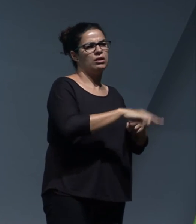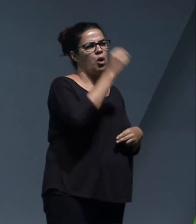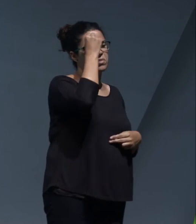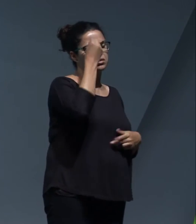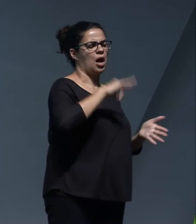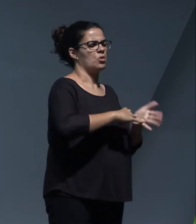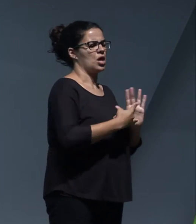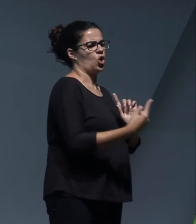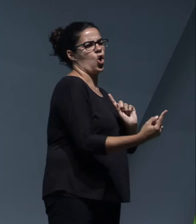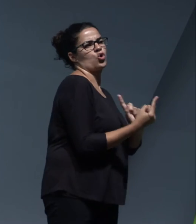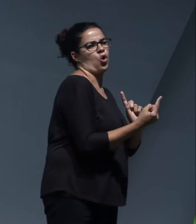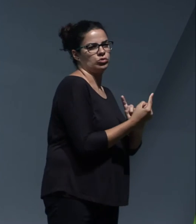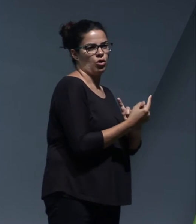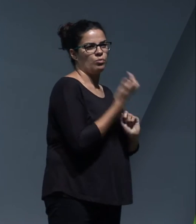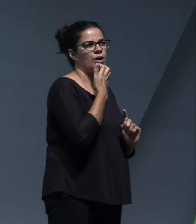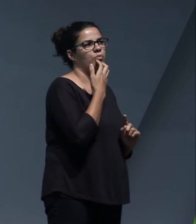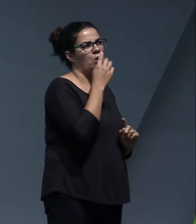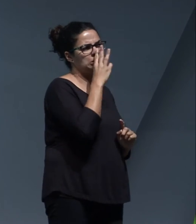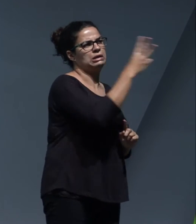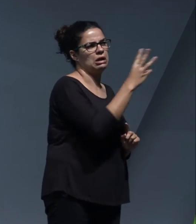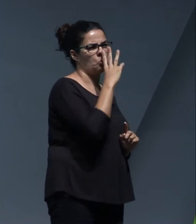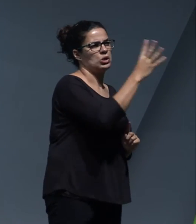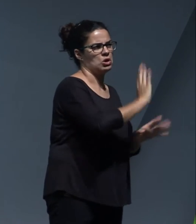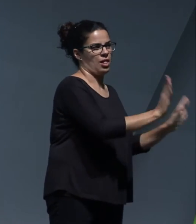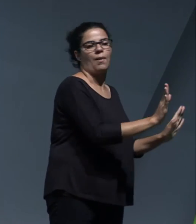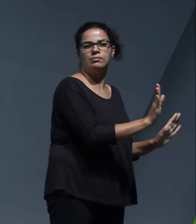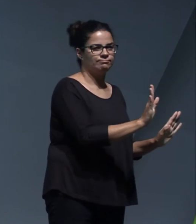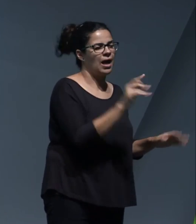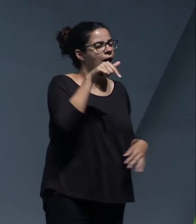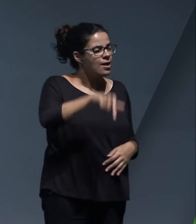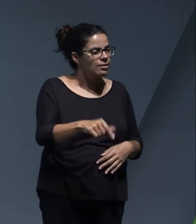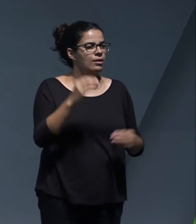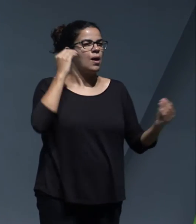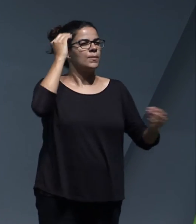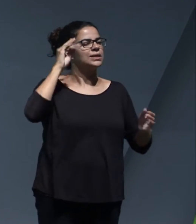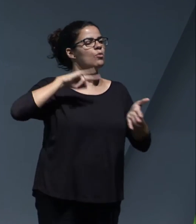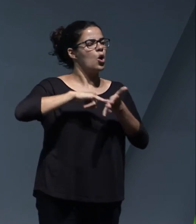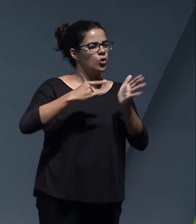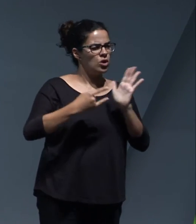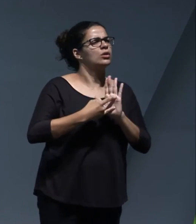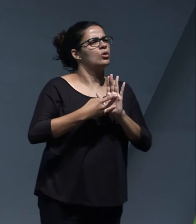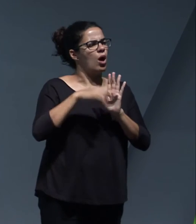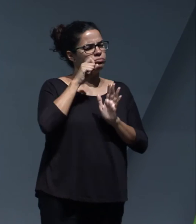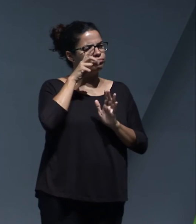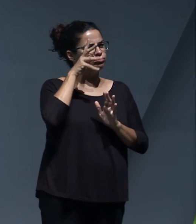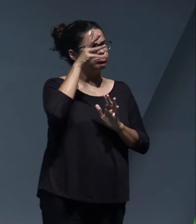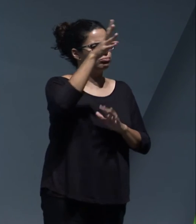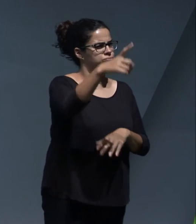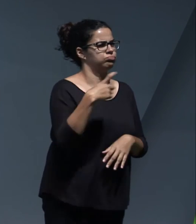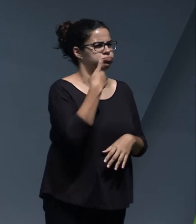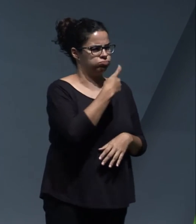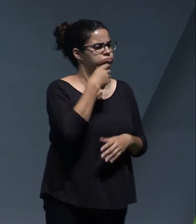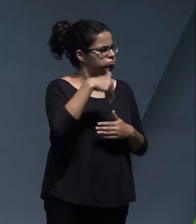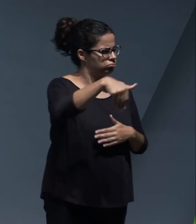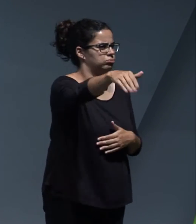what short-sighted politicians might see if they're just thinking between now and the next elections. These are lasting